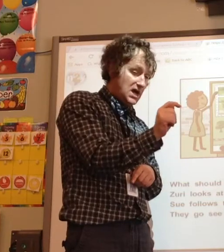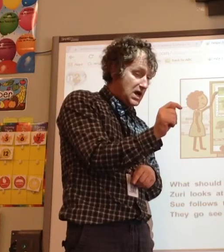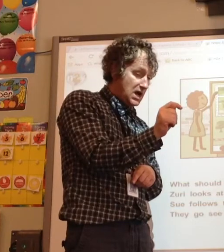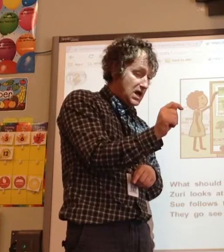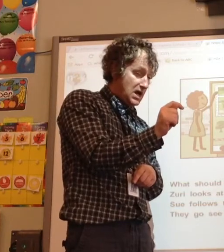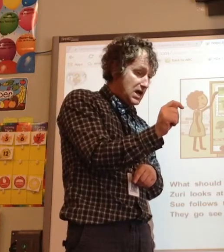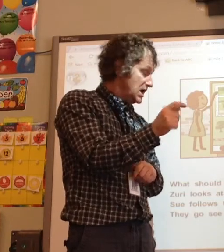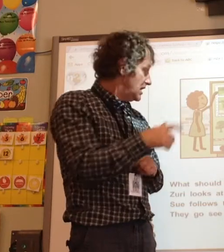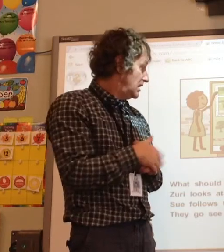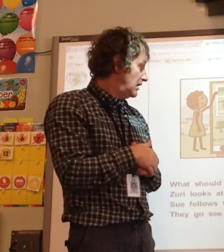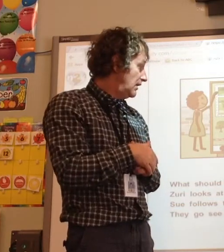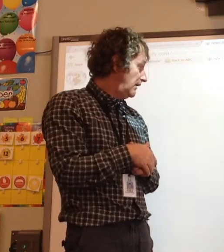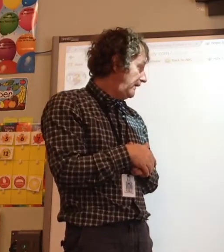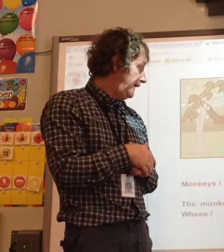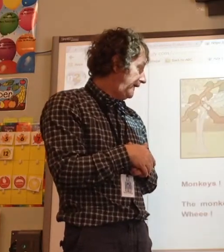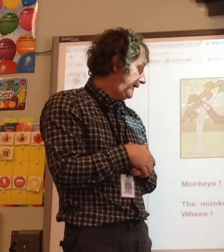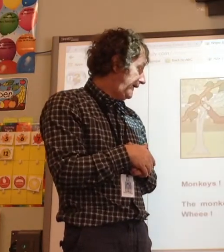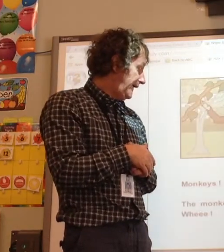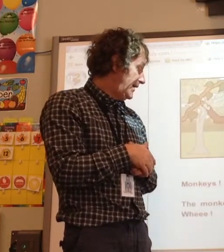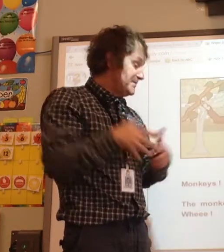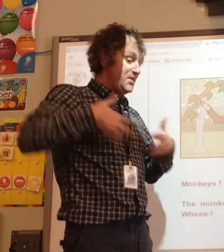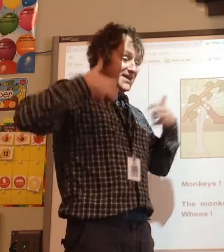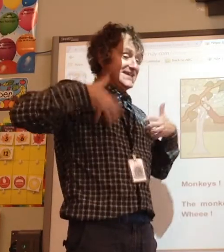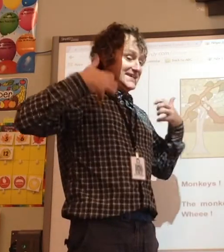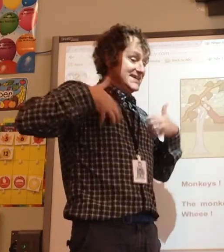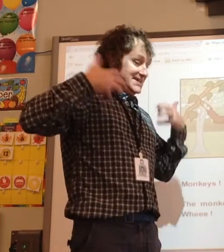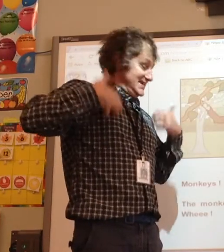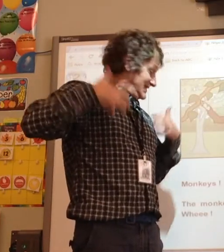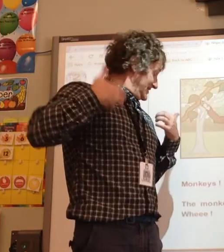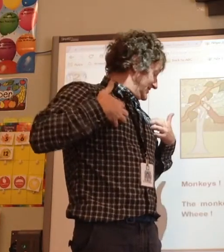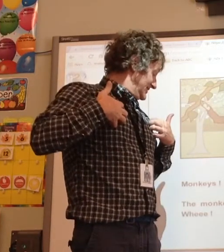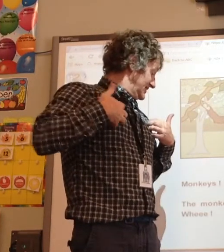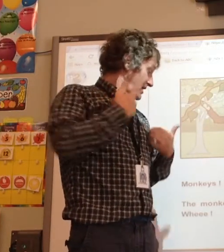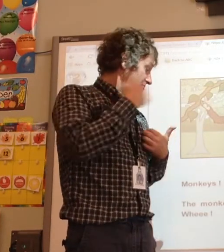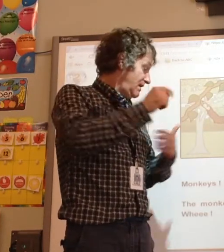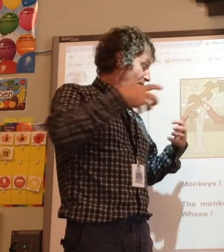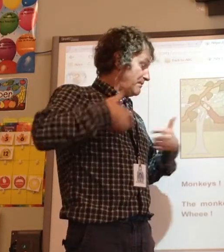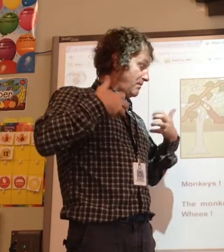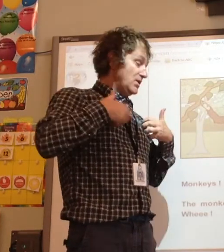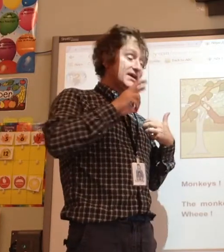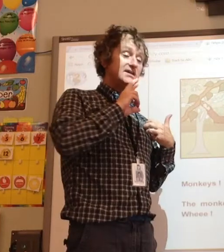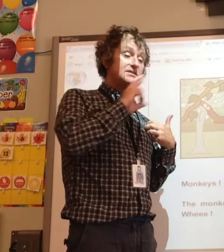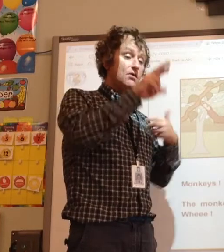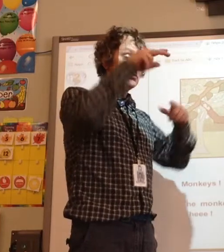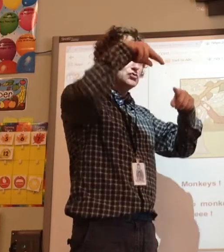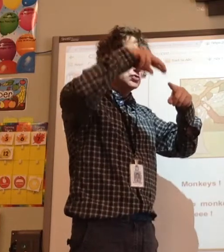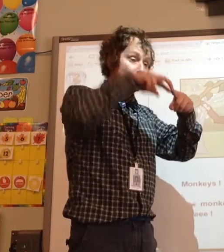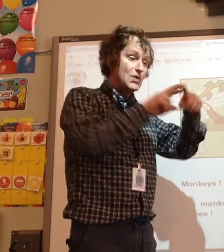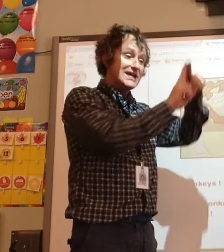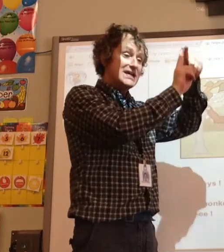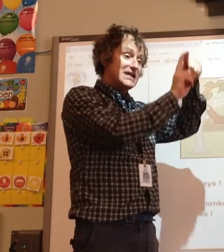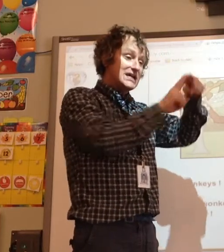monkeys. The monkeys are swinging.